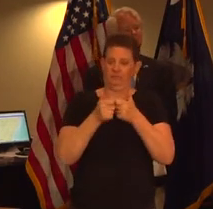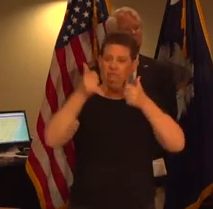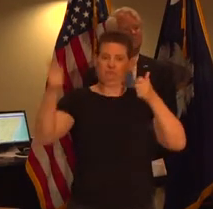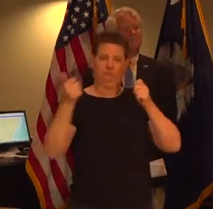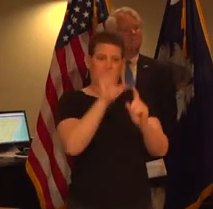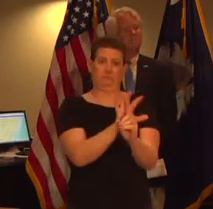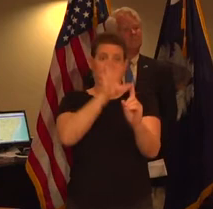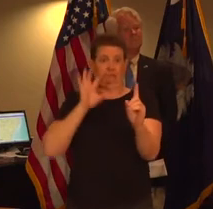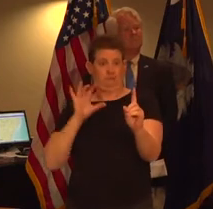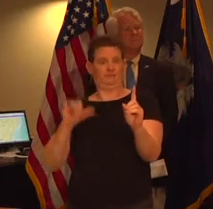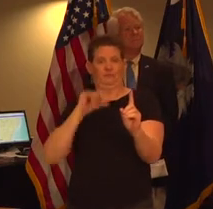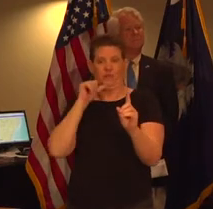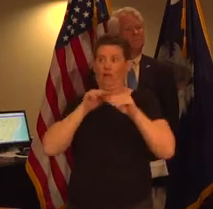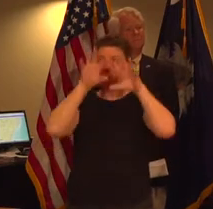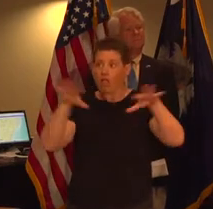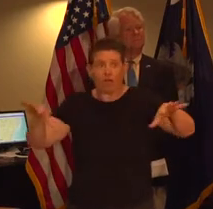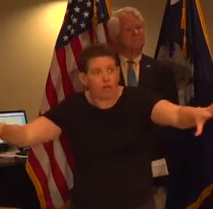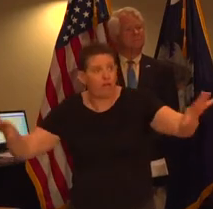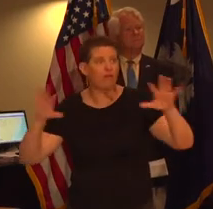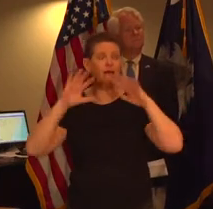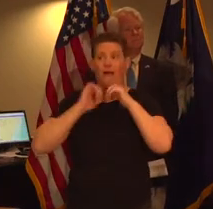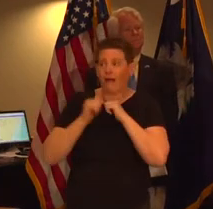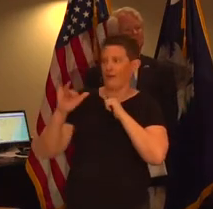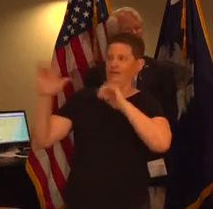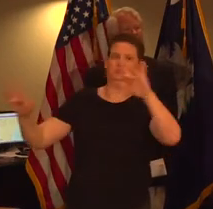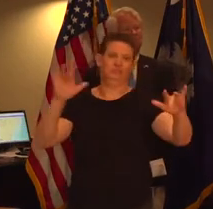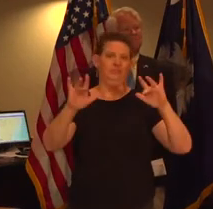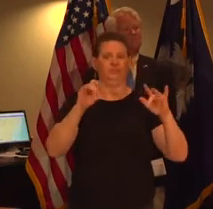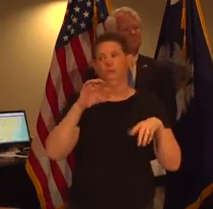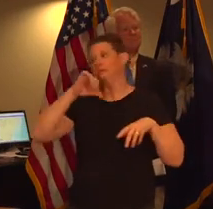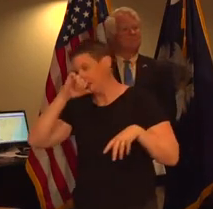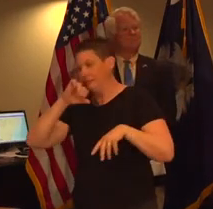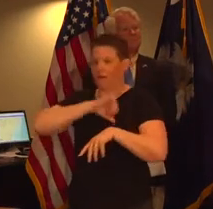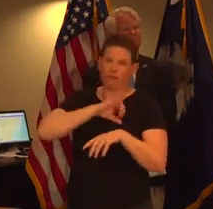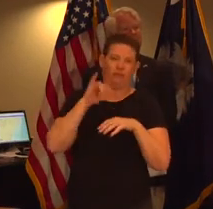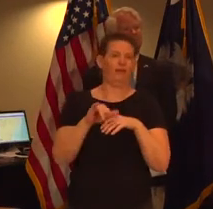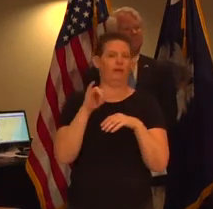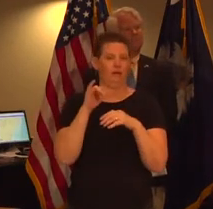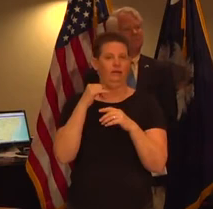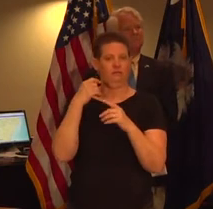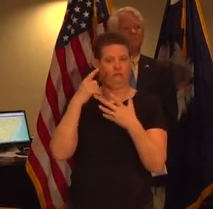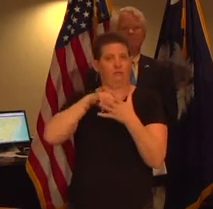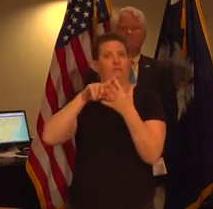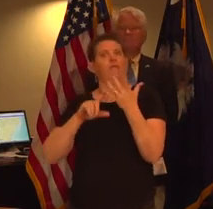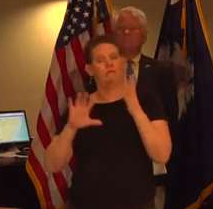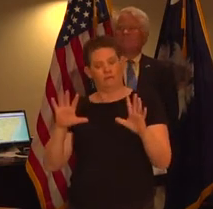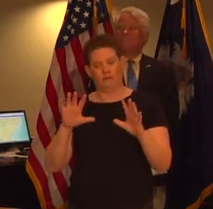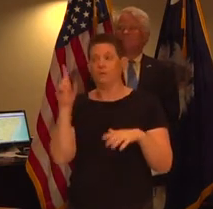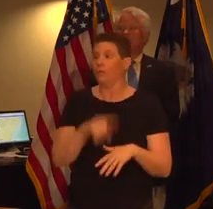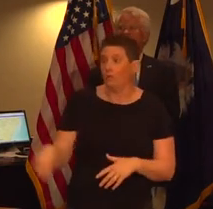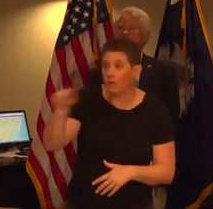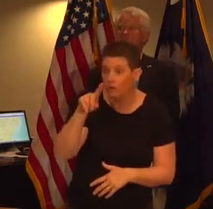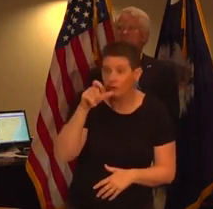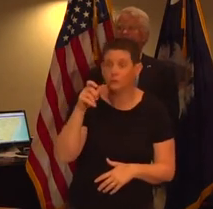others so that you're not spreading things by contact and also by sneezing and coughing so for all those who are out there